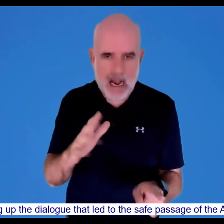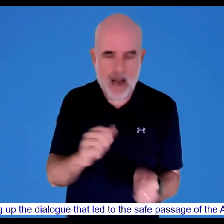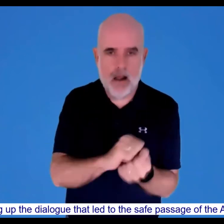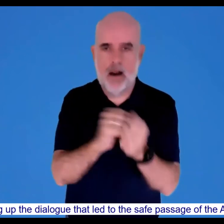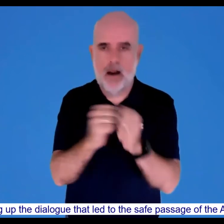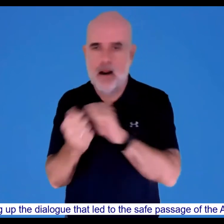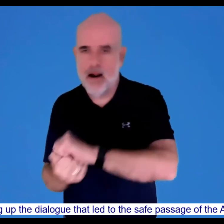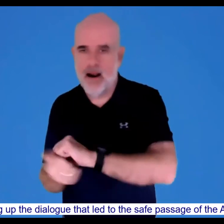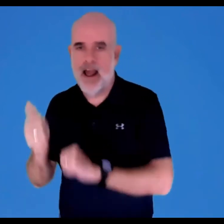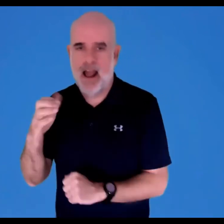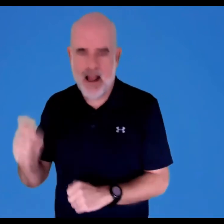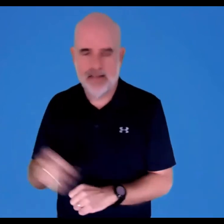safe passage of the Act.